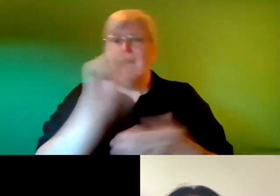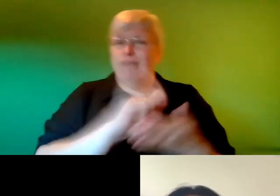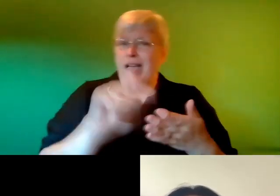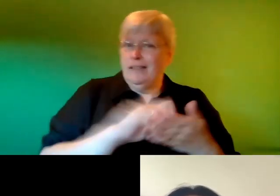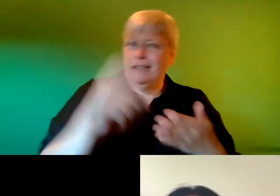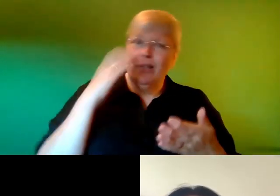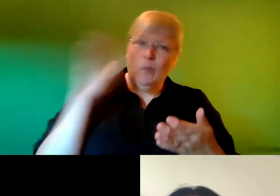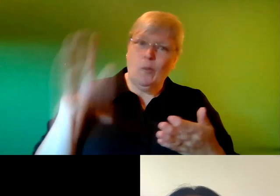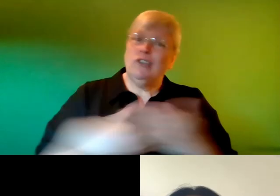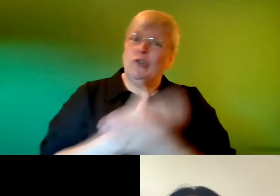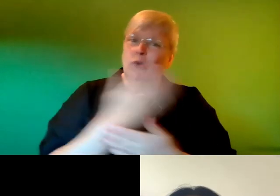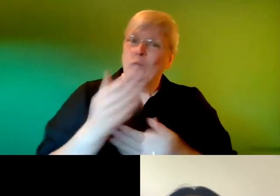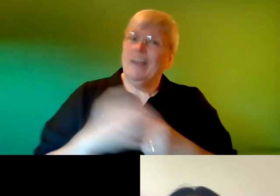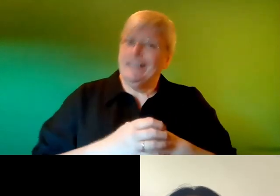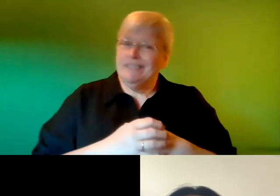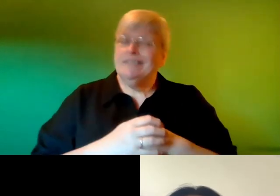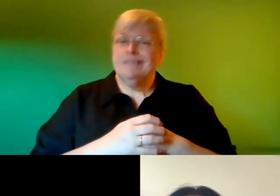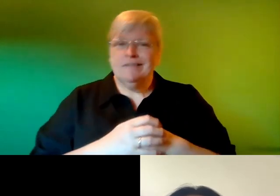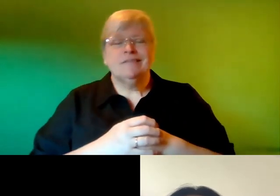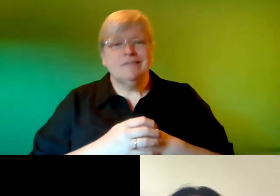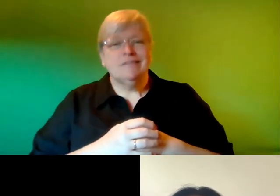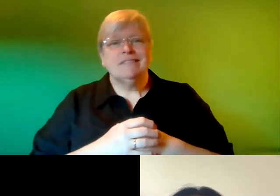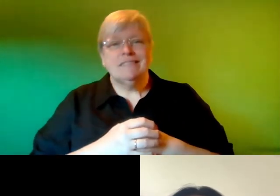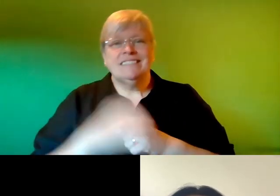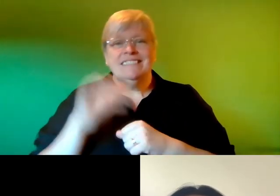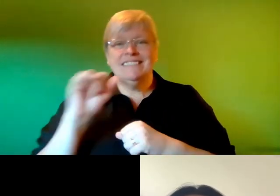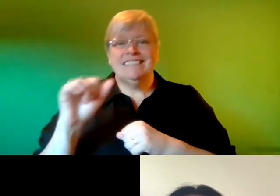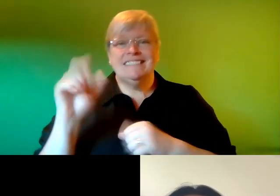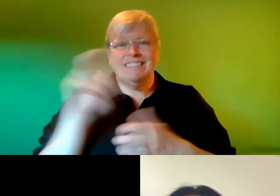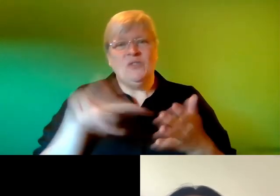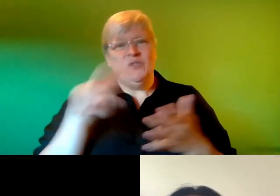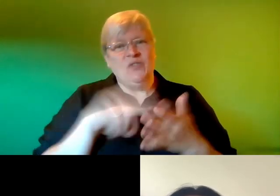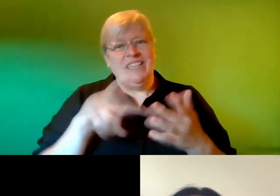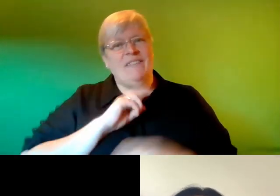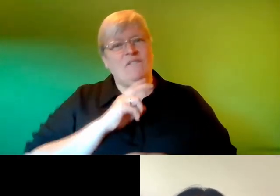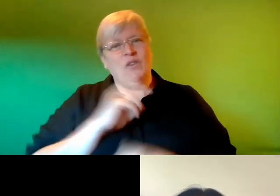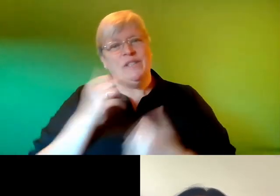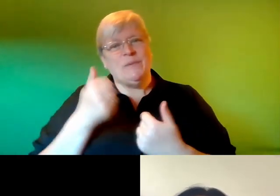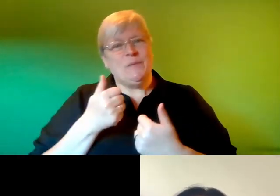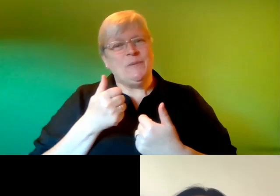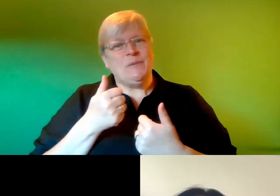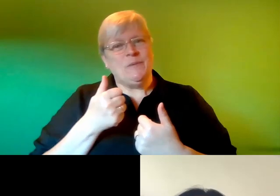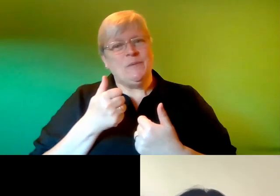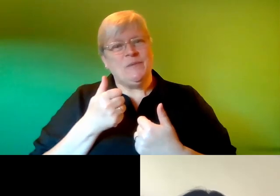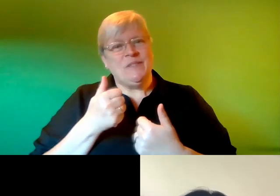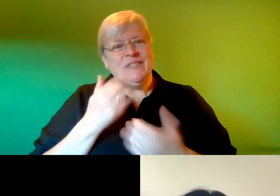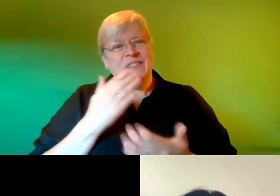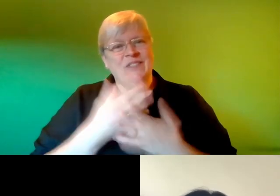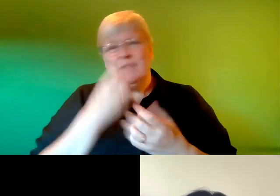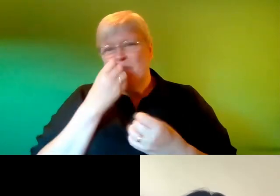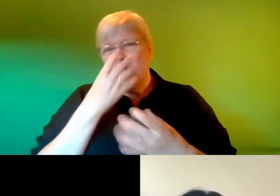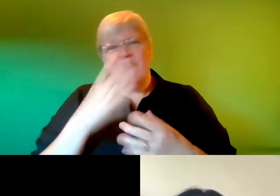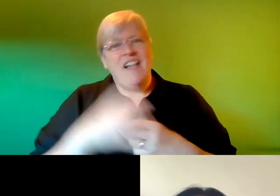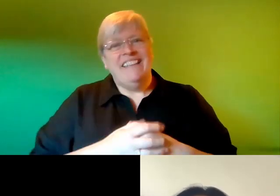her time at med school um and yeah your reading voice is amazing actually um yeah it's it's absolutely